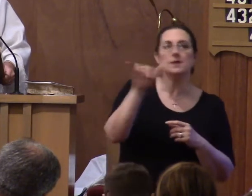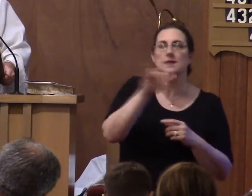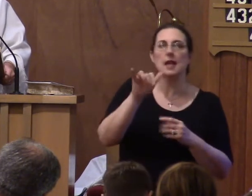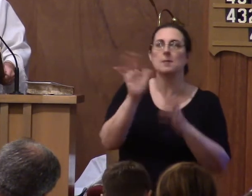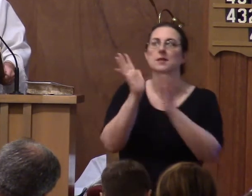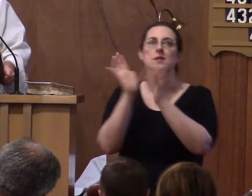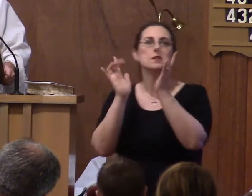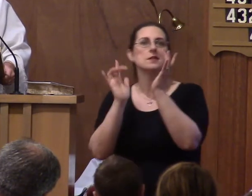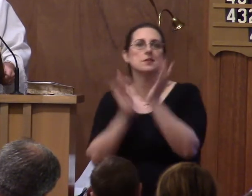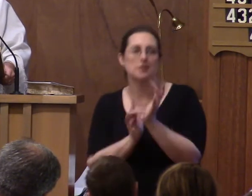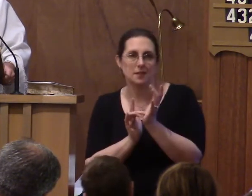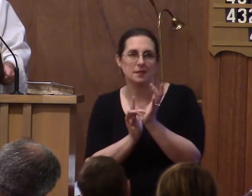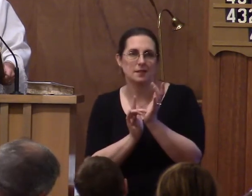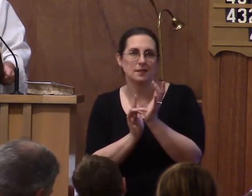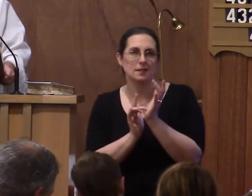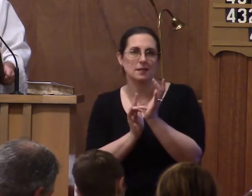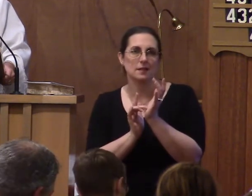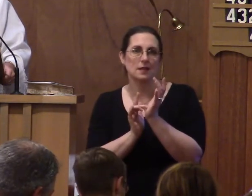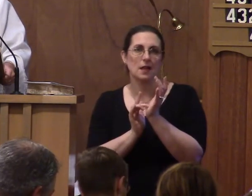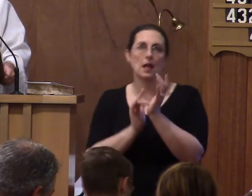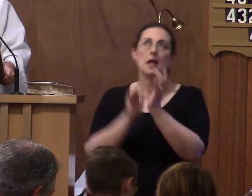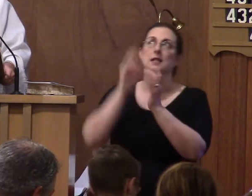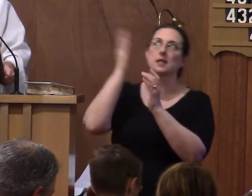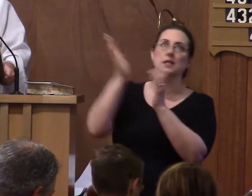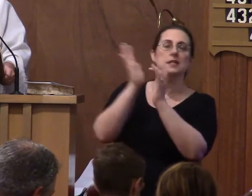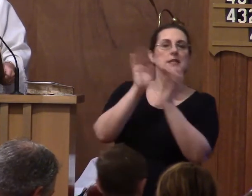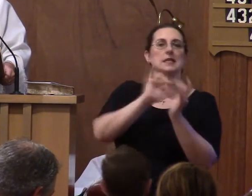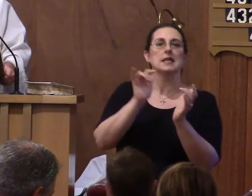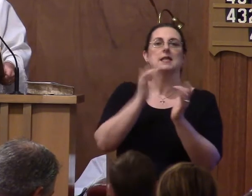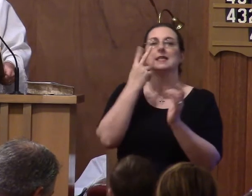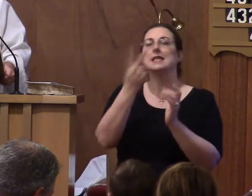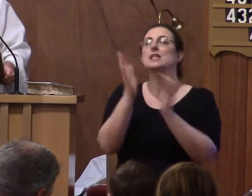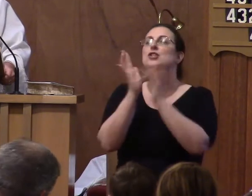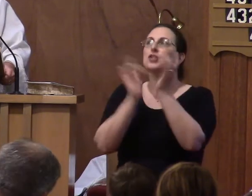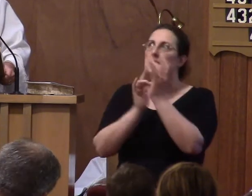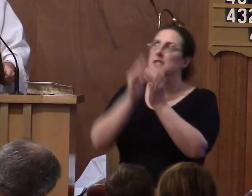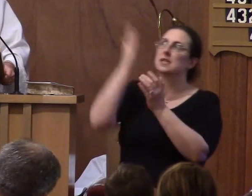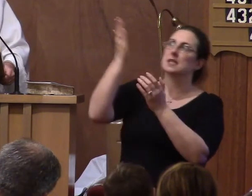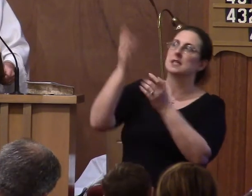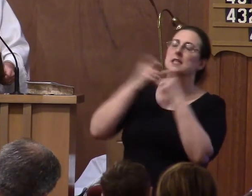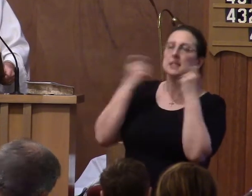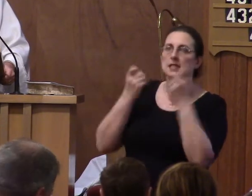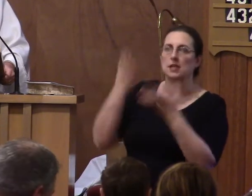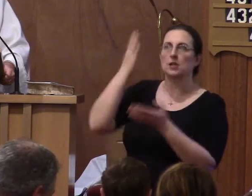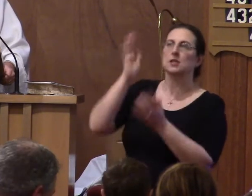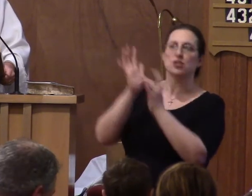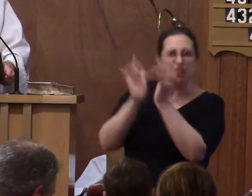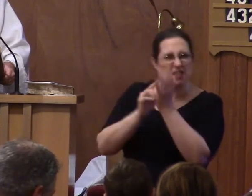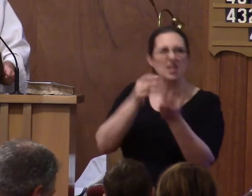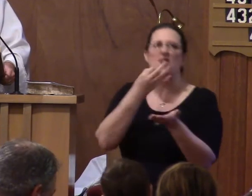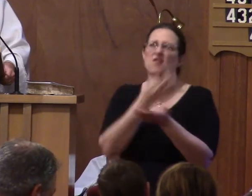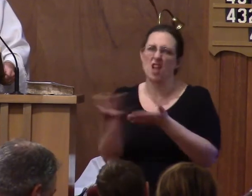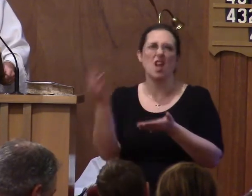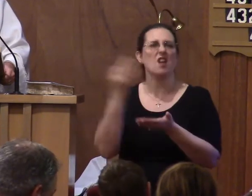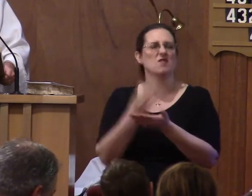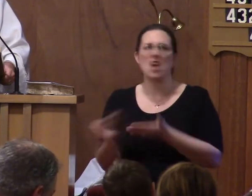the sinner. He sees Jesus failing, making mistakes, and